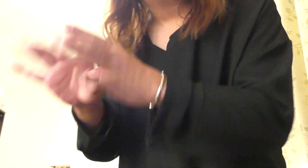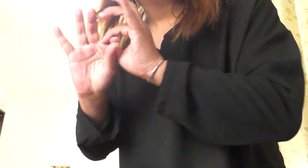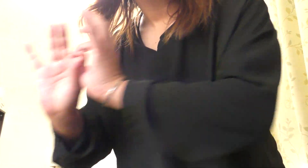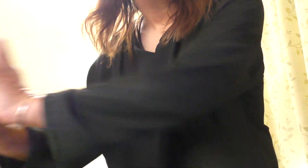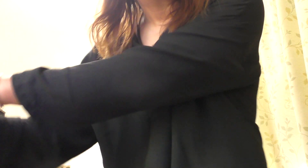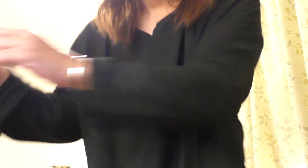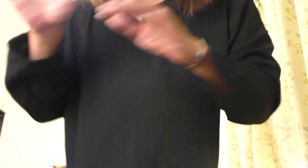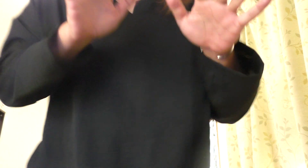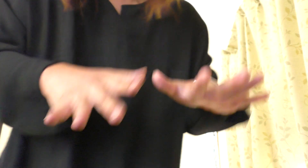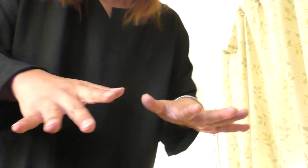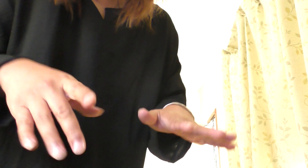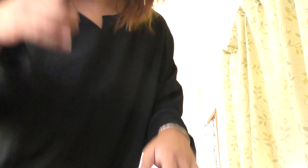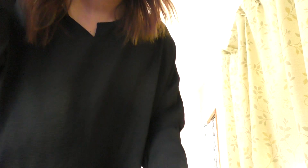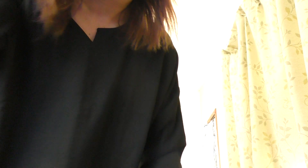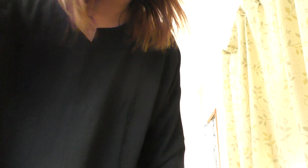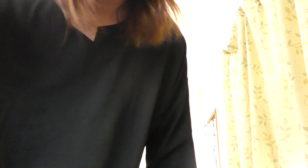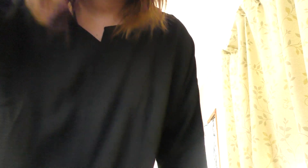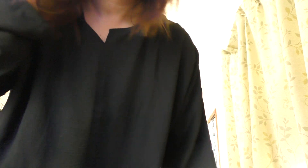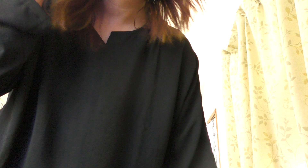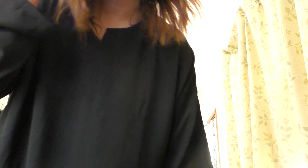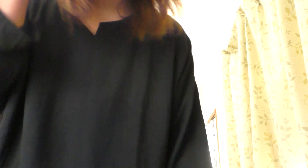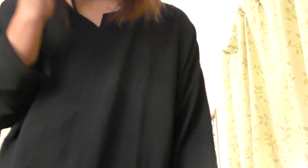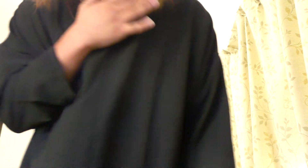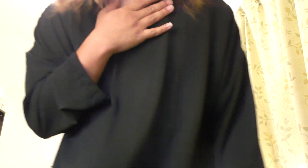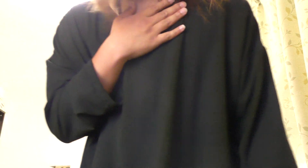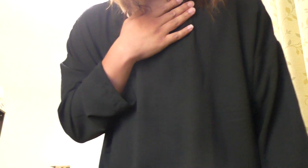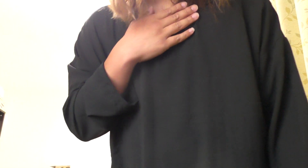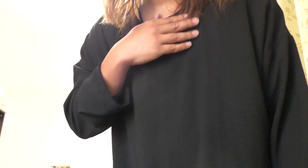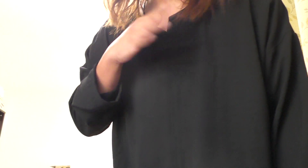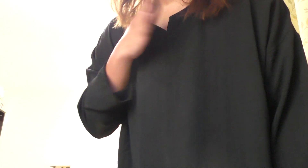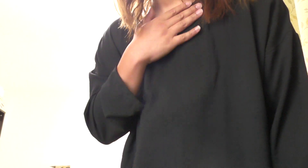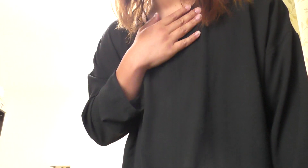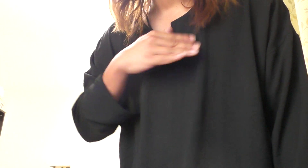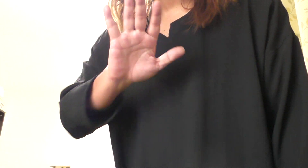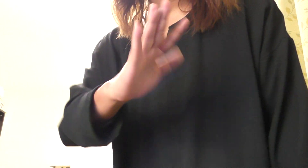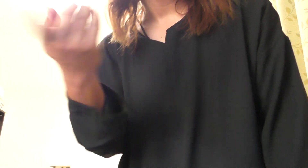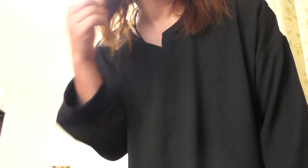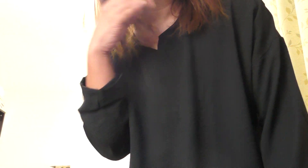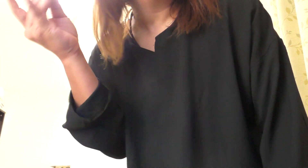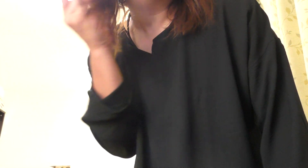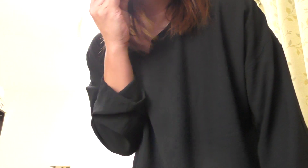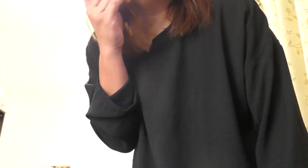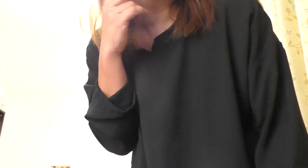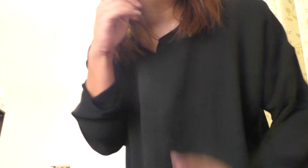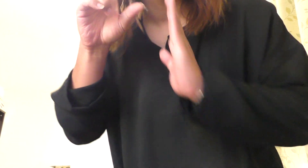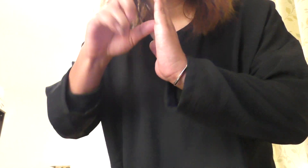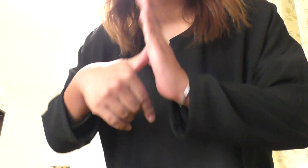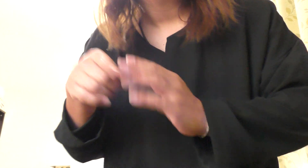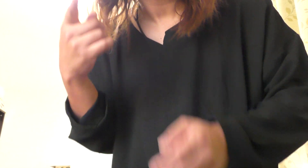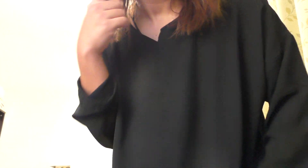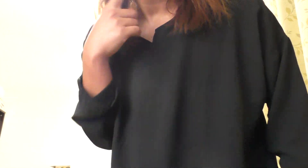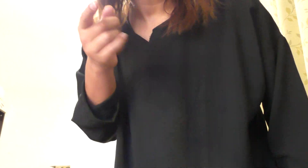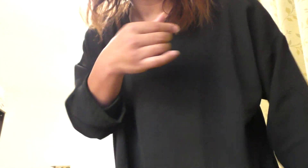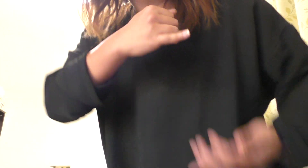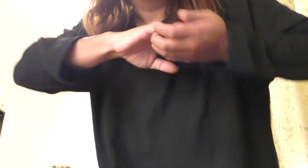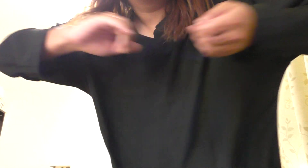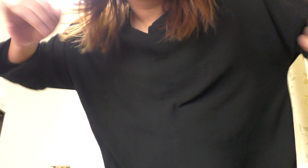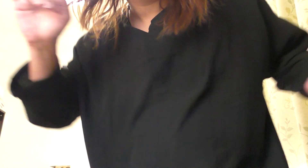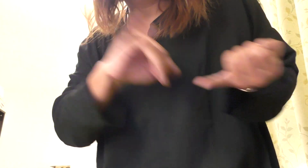I meant it Now I know what a fool I've been But if you kiss me now, I know you fool me